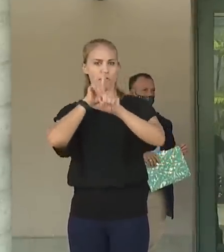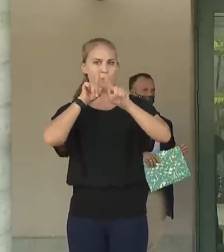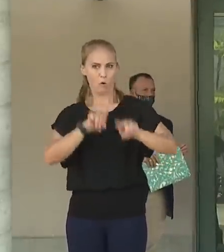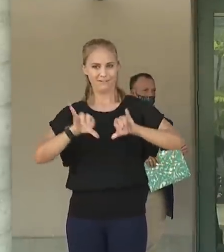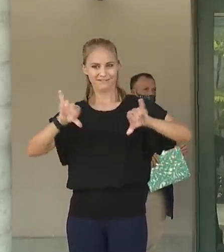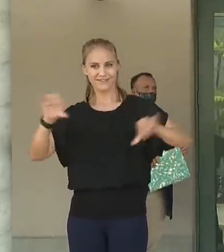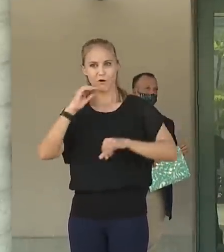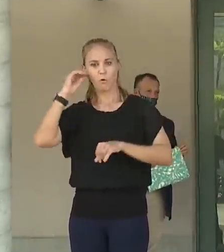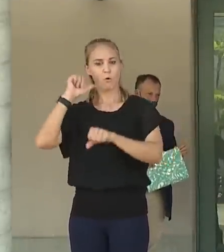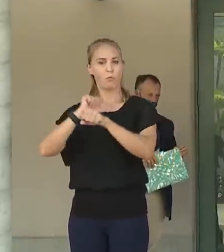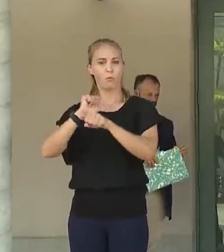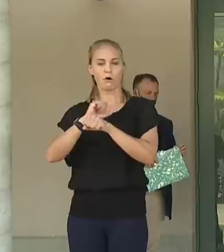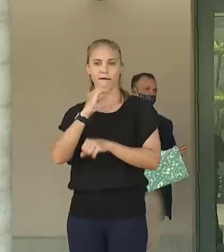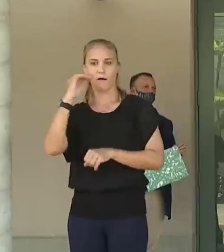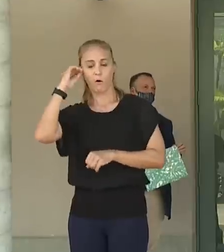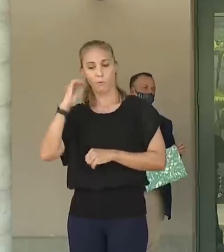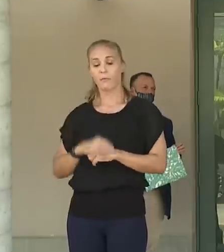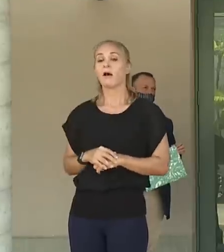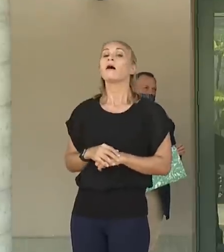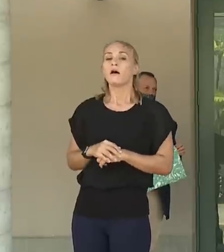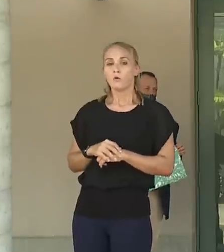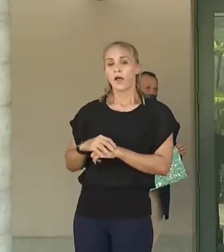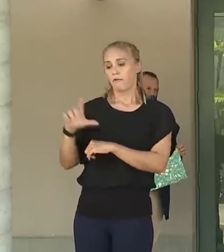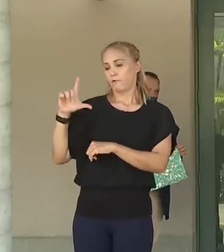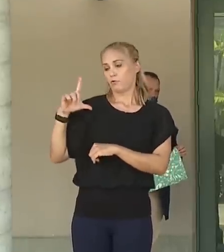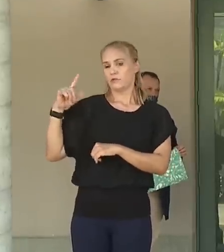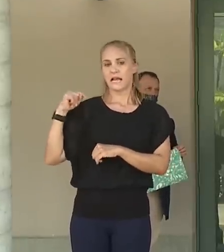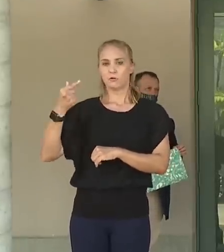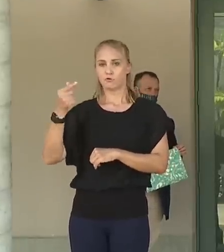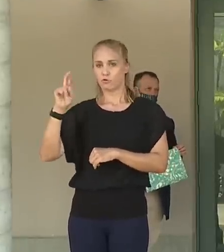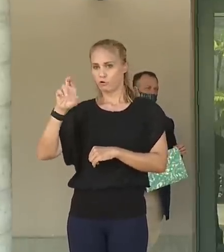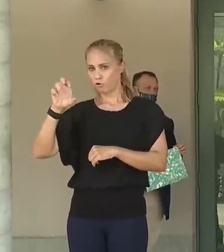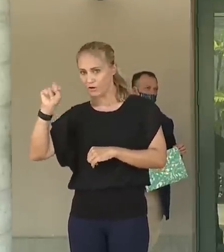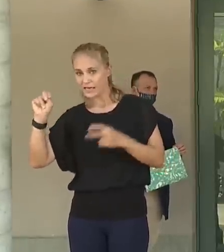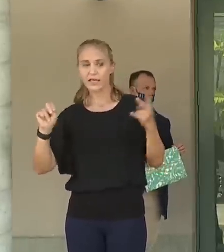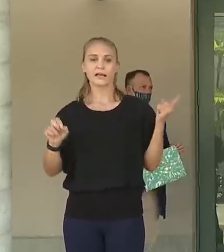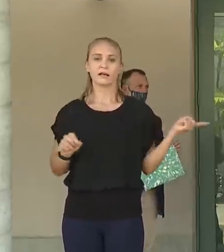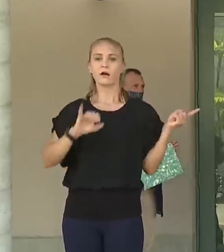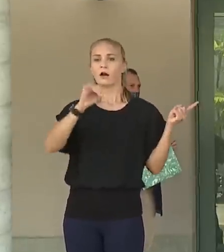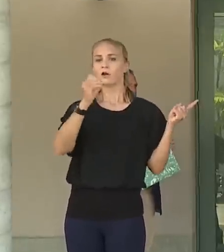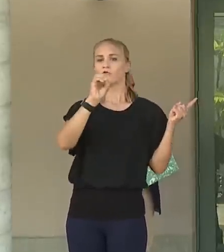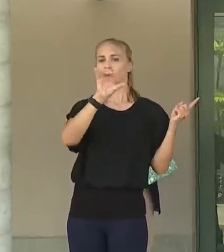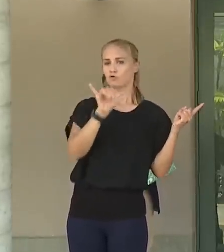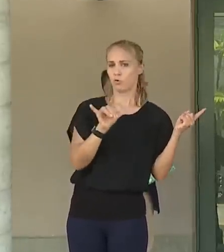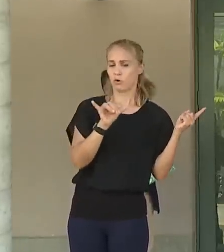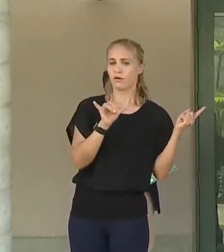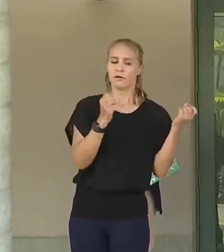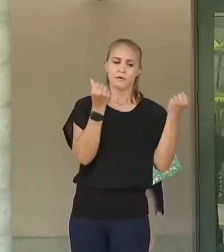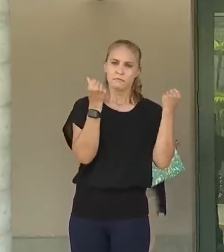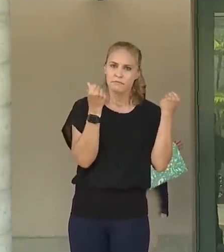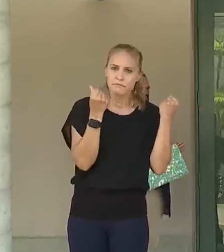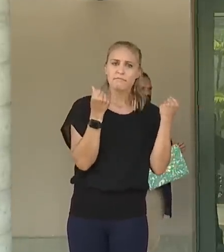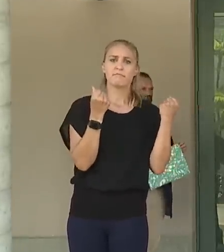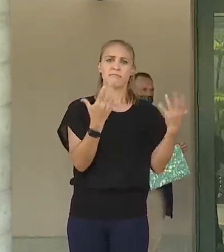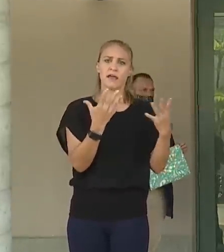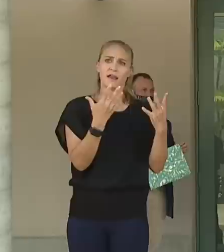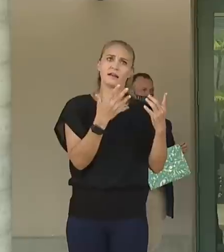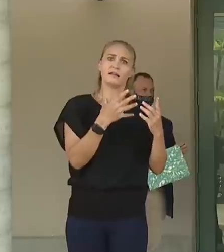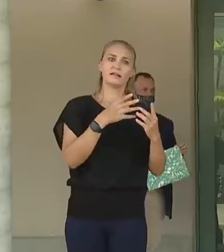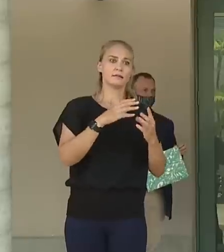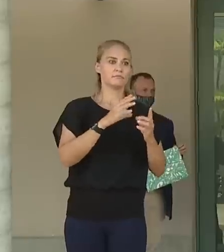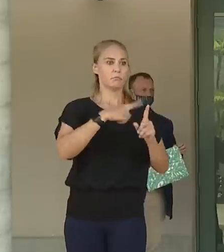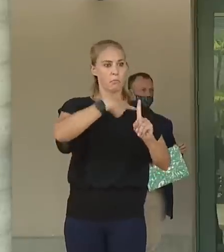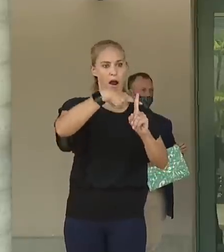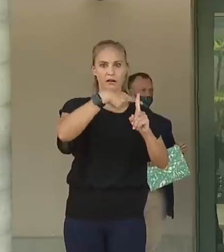We have Lieutenant Governor Green, who's going to give the health report and other things. We have Council Member Joy Monahan, where so many cases are occurring in his